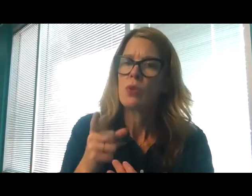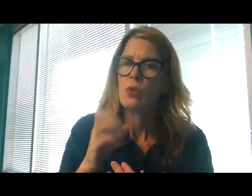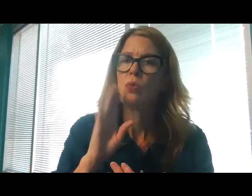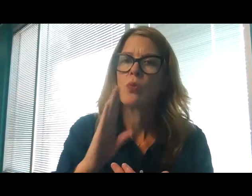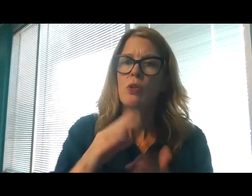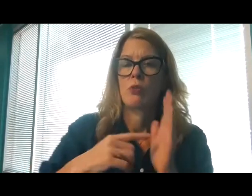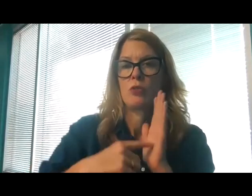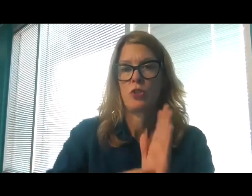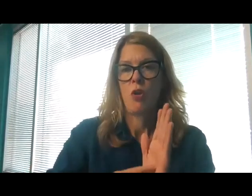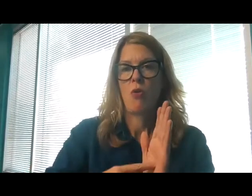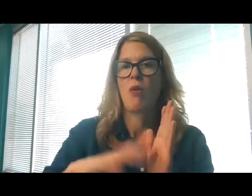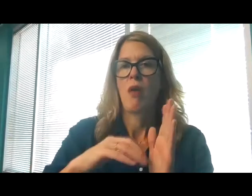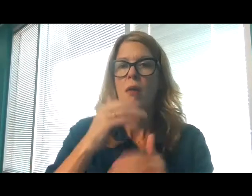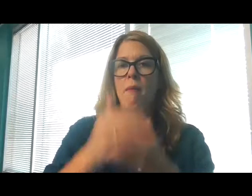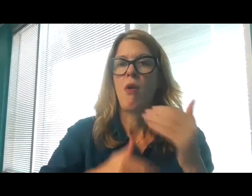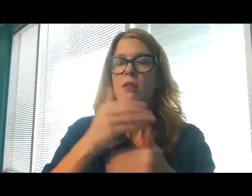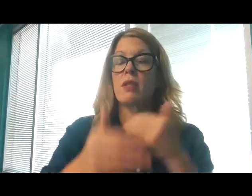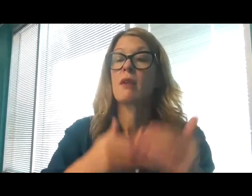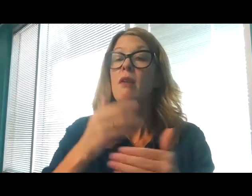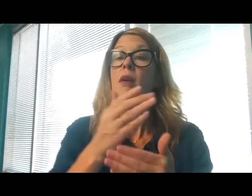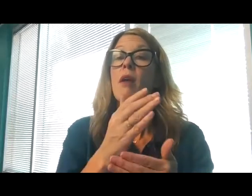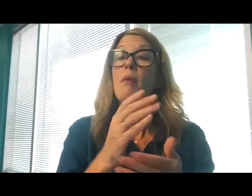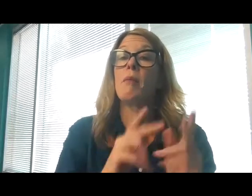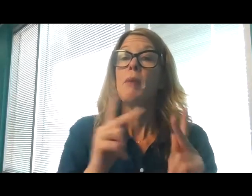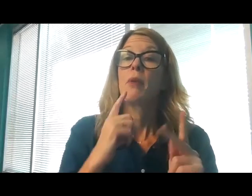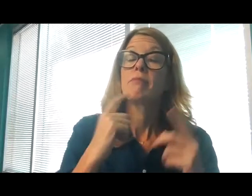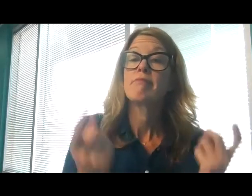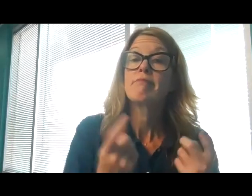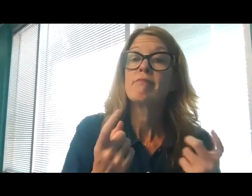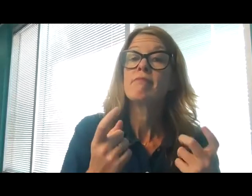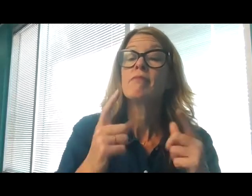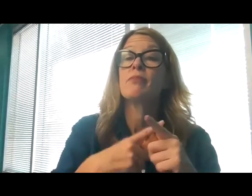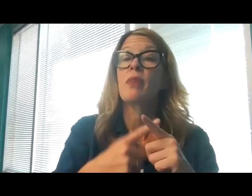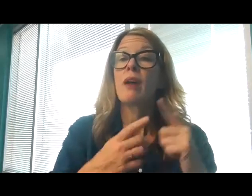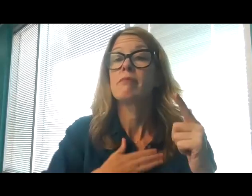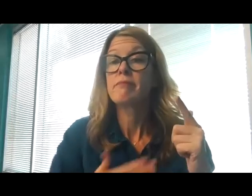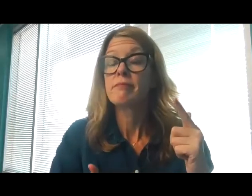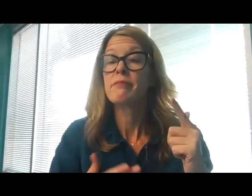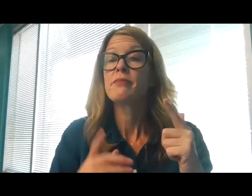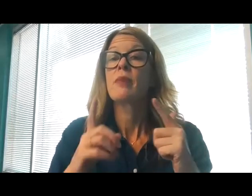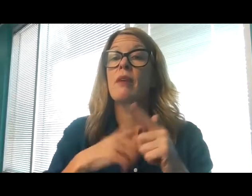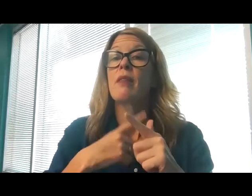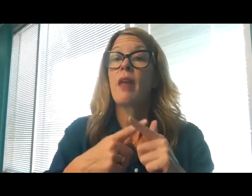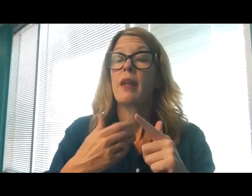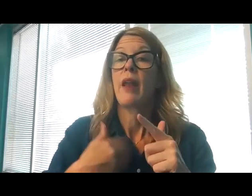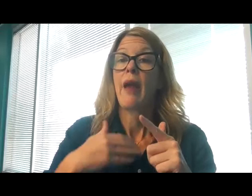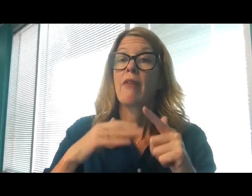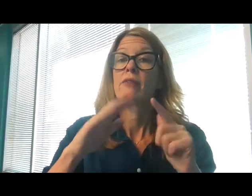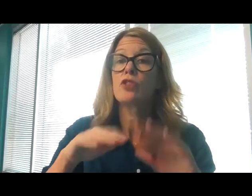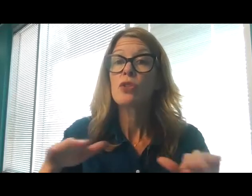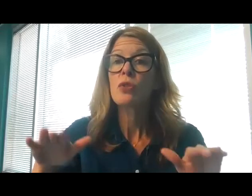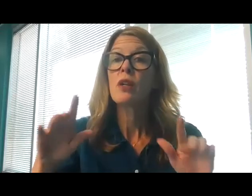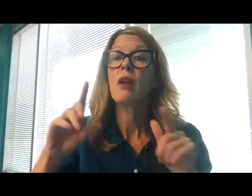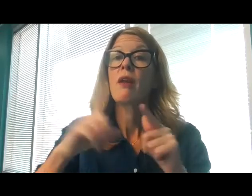change their countenance and send them away. Their children come to honor, and they do not know it. They are brought